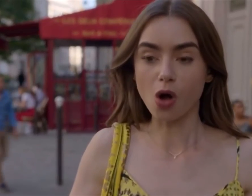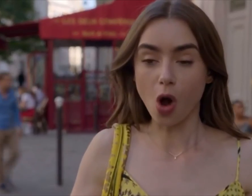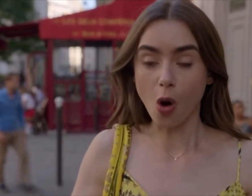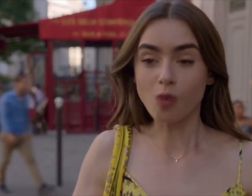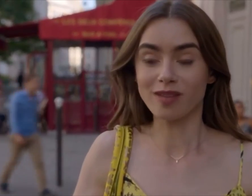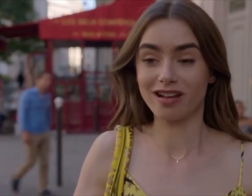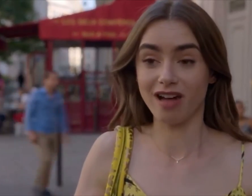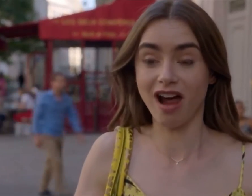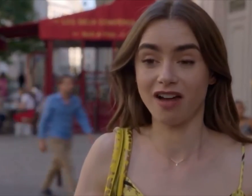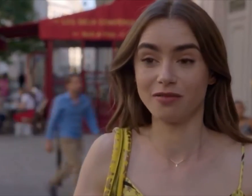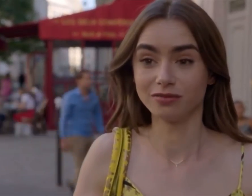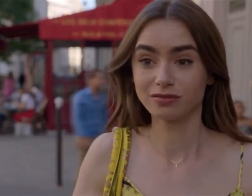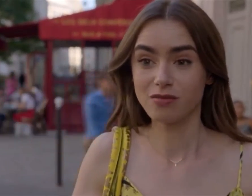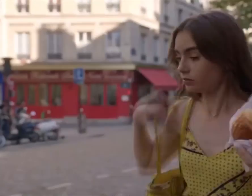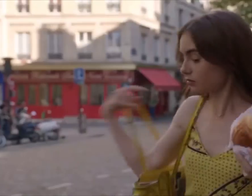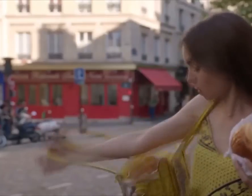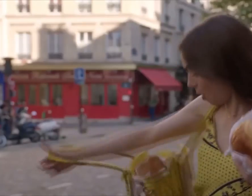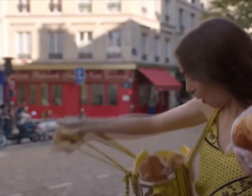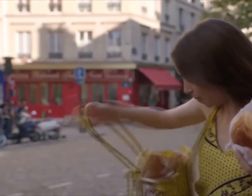oh my god